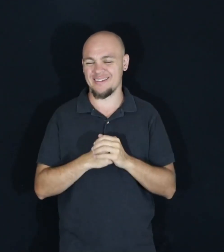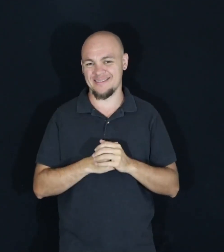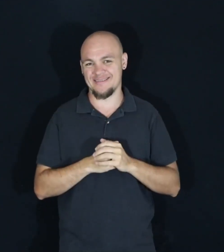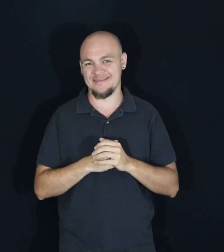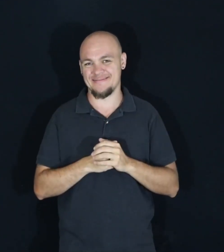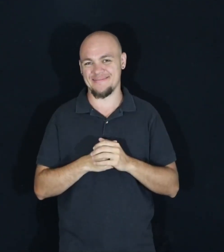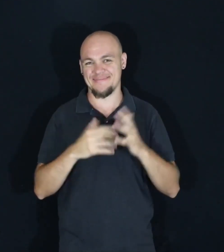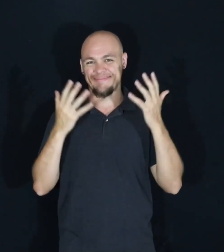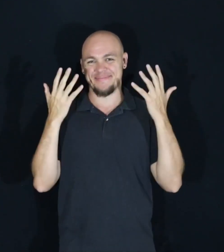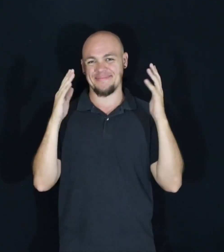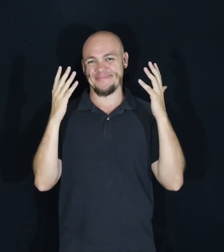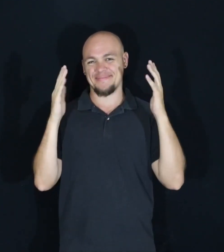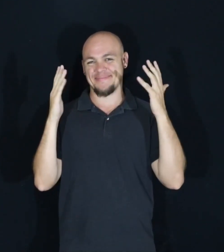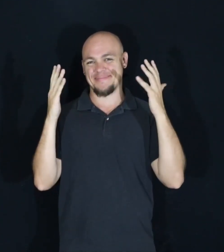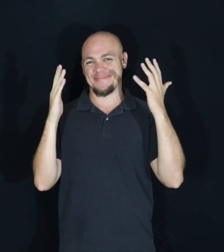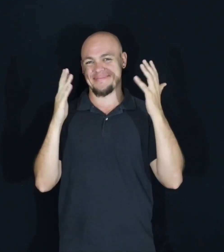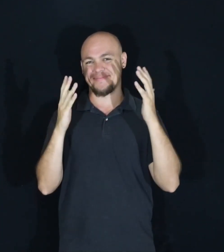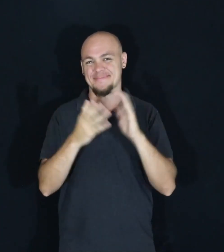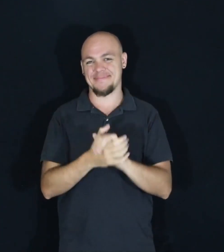Yes. you.